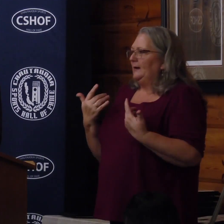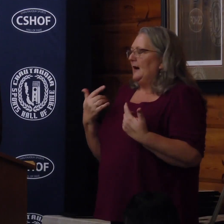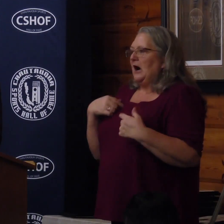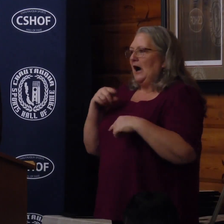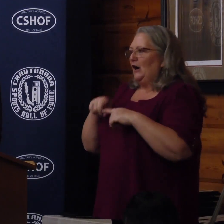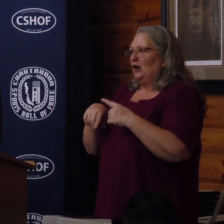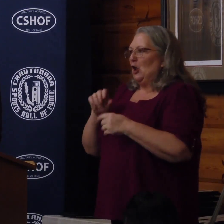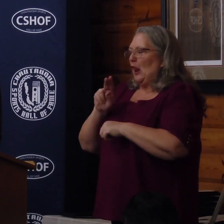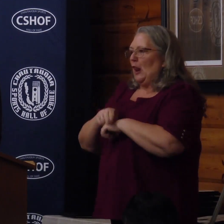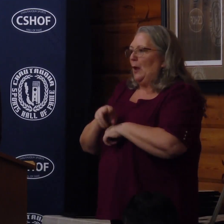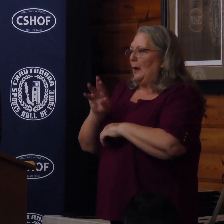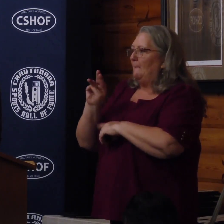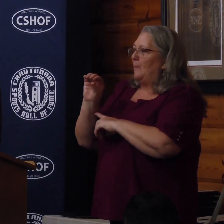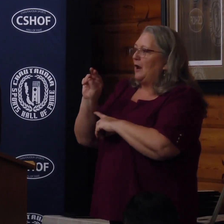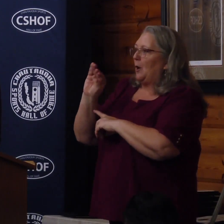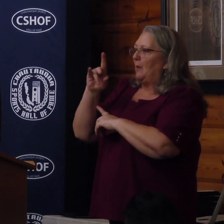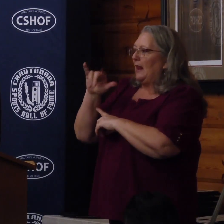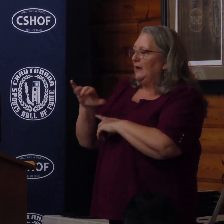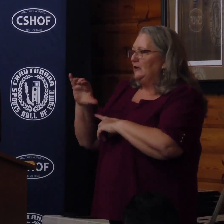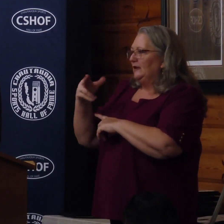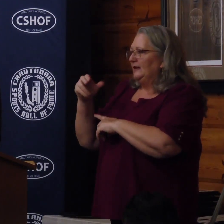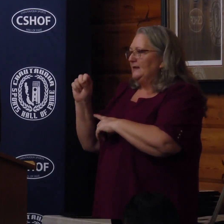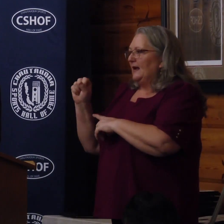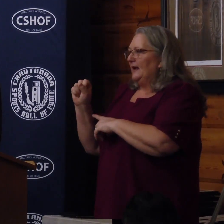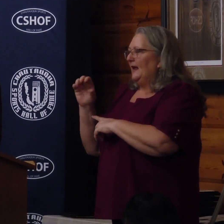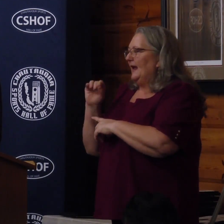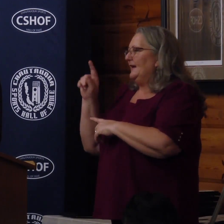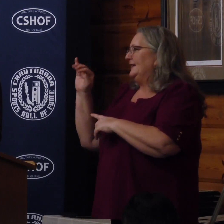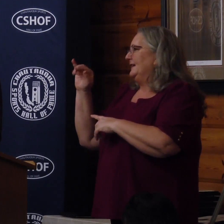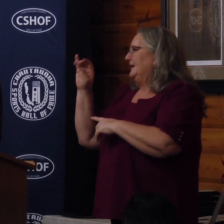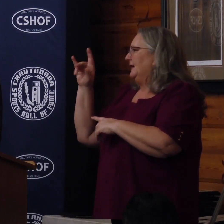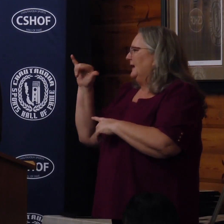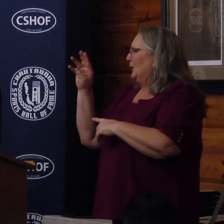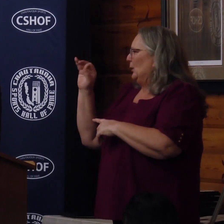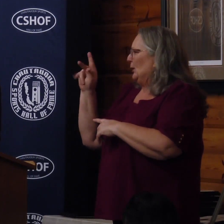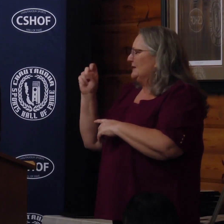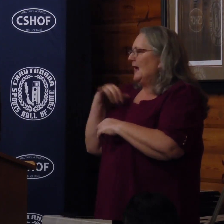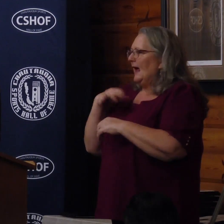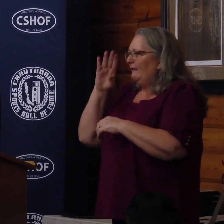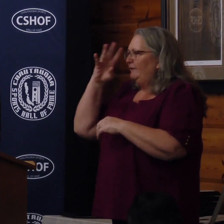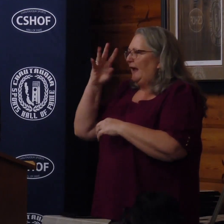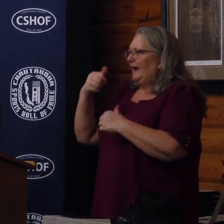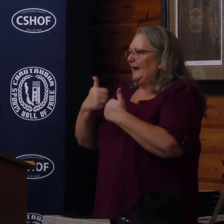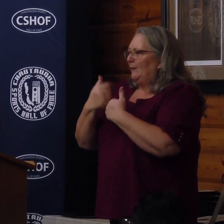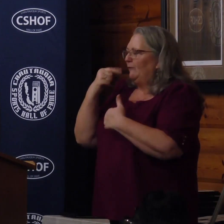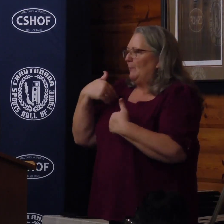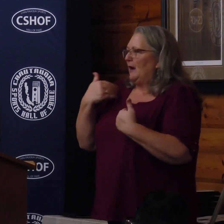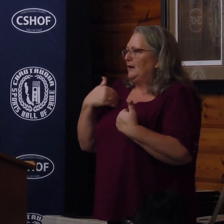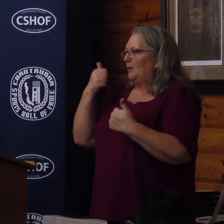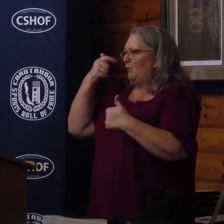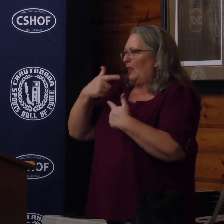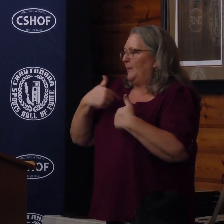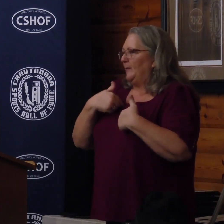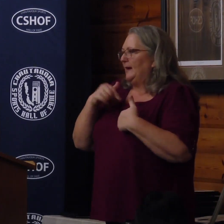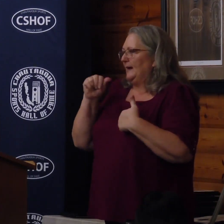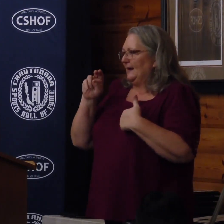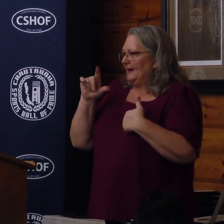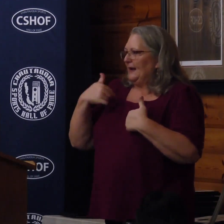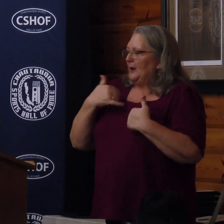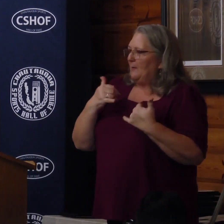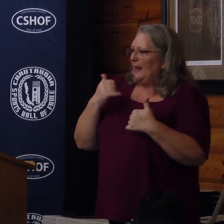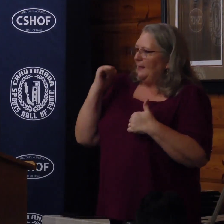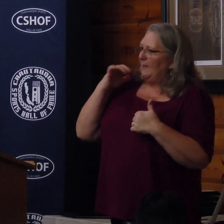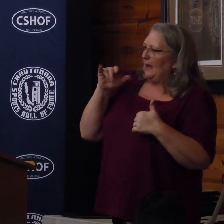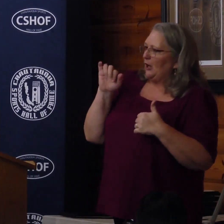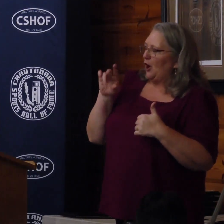game, monopoly, chess, yes, even tiddlywinks. I invented games for my younger brother and I, Andy and I, to play in the